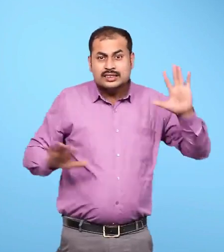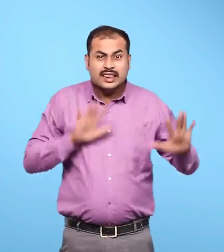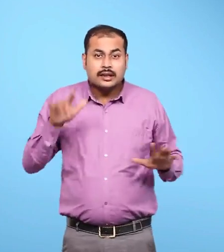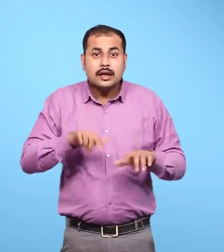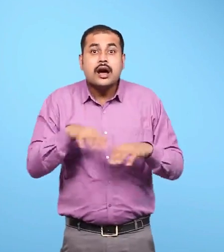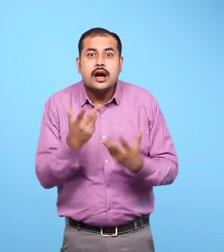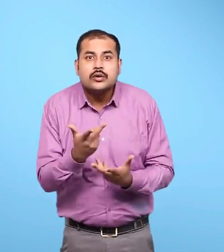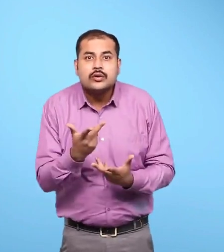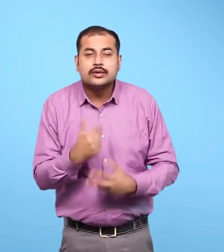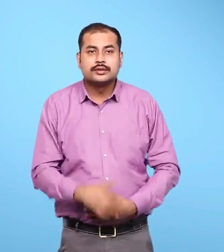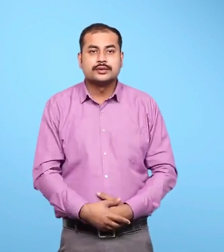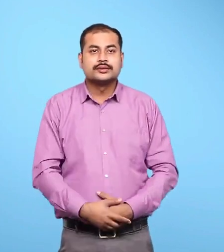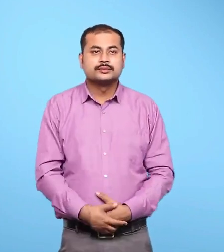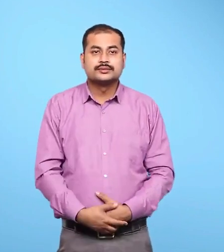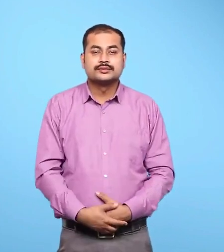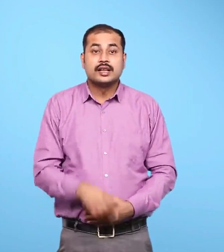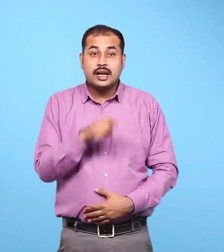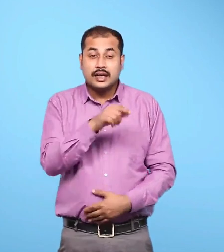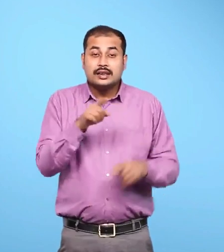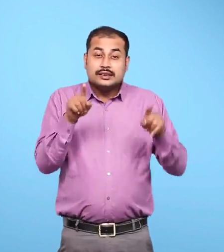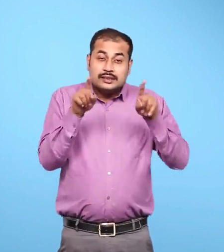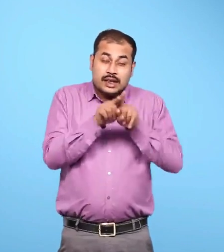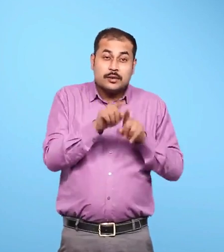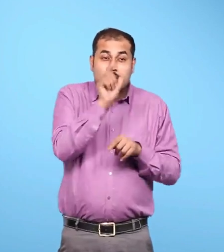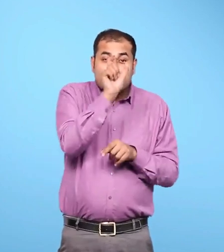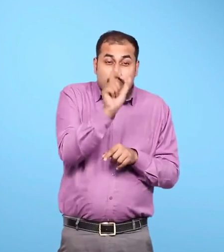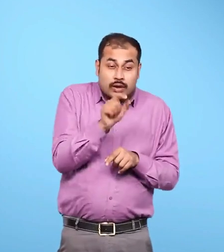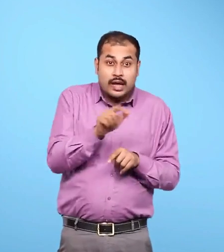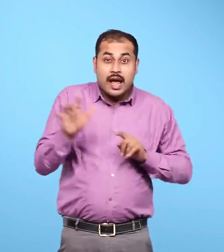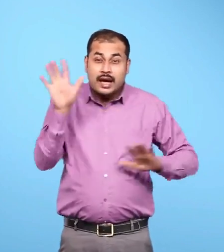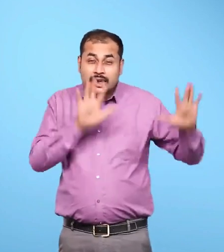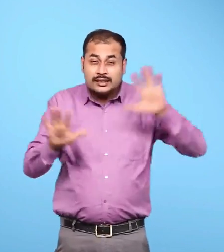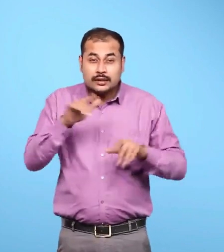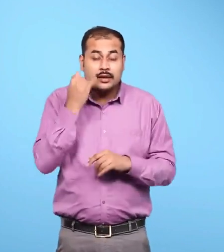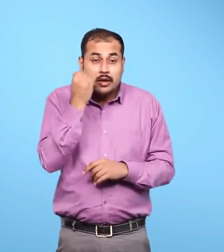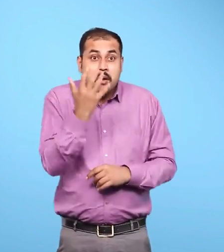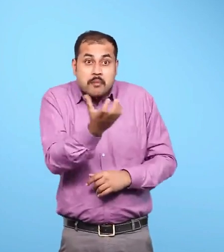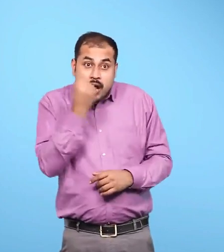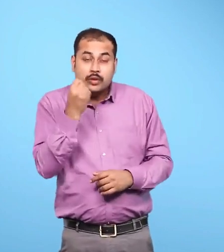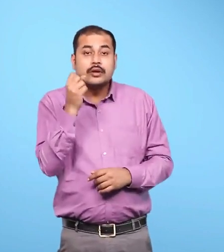is being done. Find five more words ending in L-Y